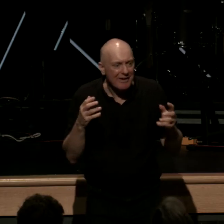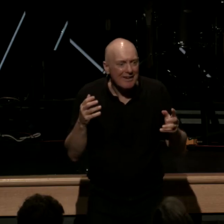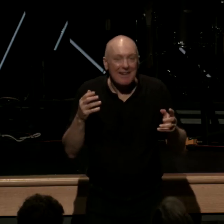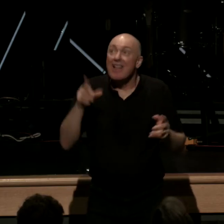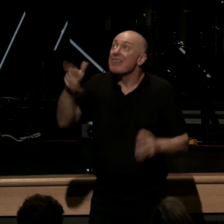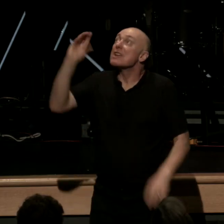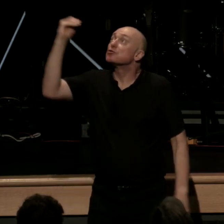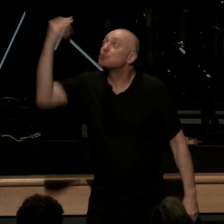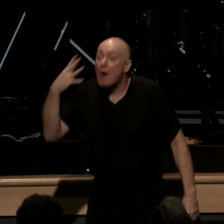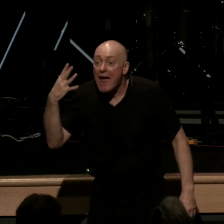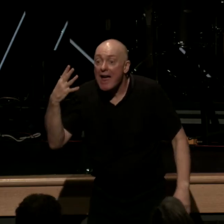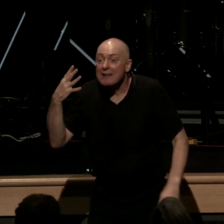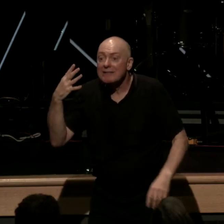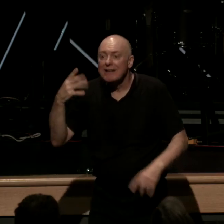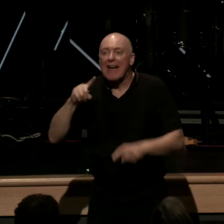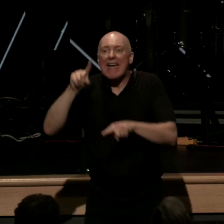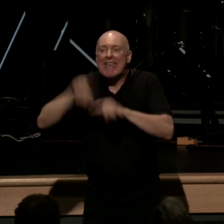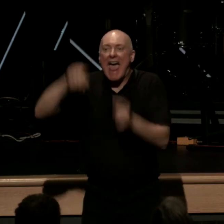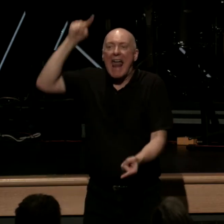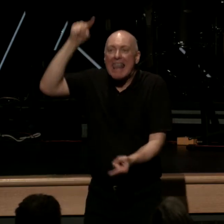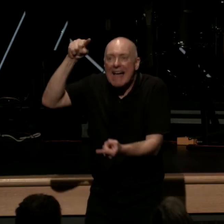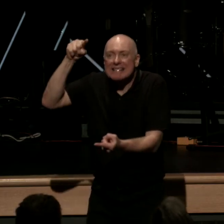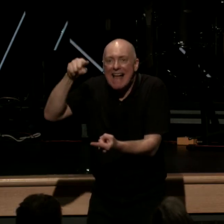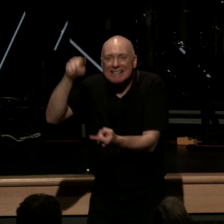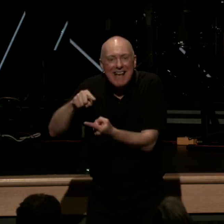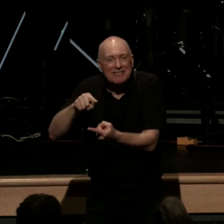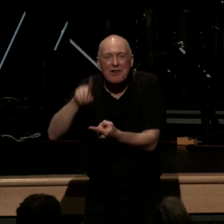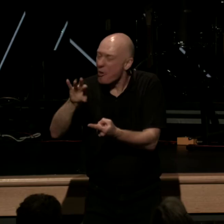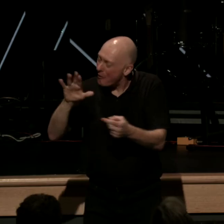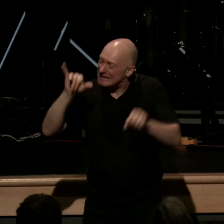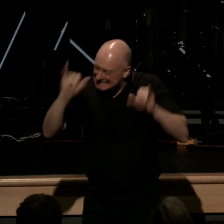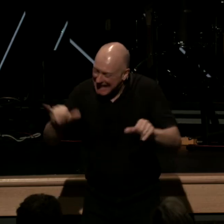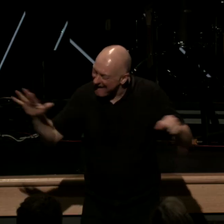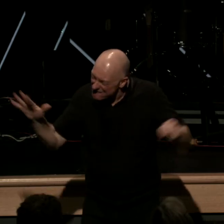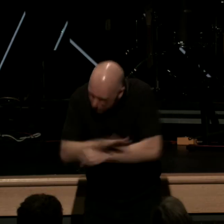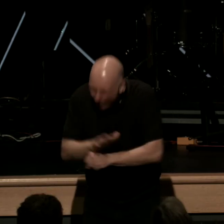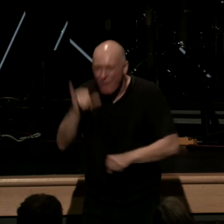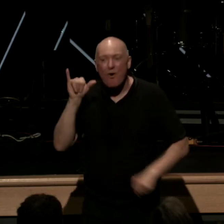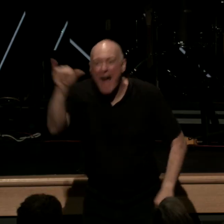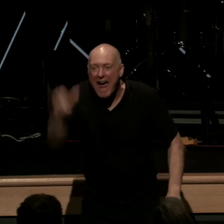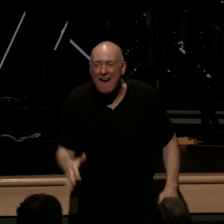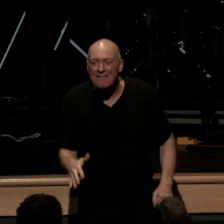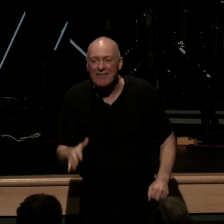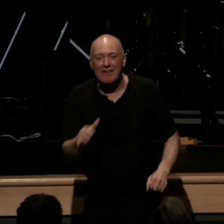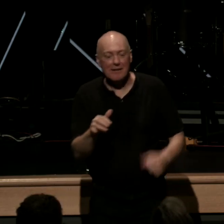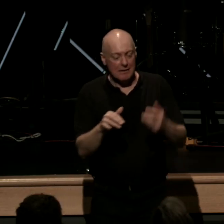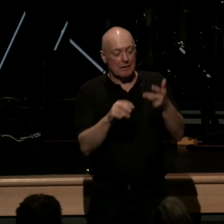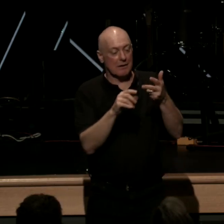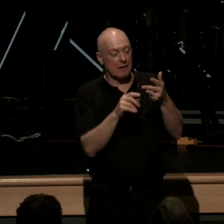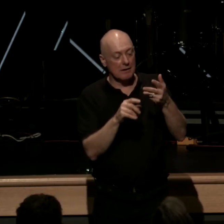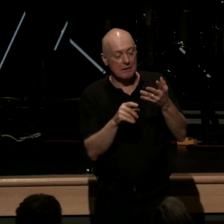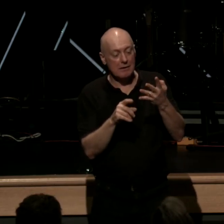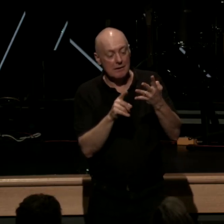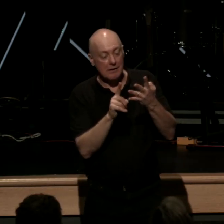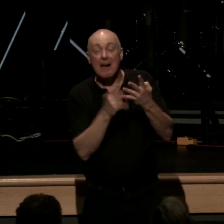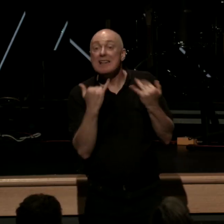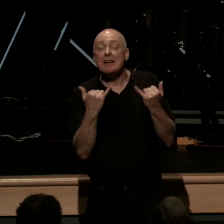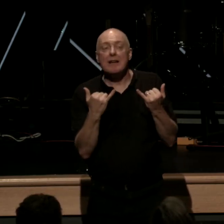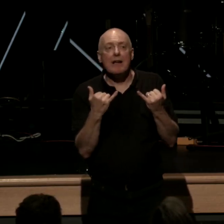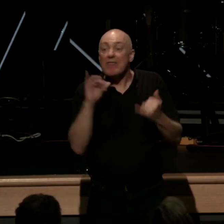again cannot be diminished in any way it stays with you forever and ever undeserved unconditional unbreakable this is why in the book of